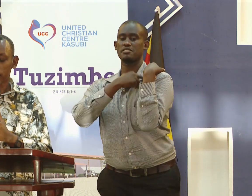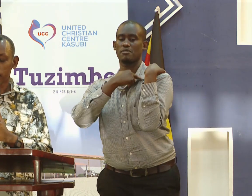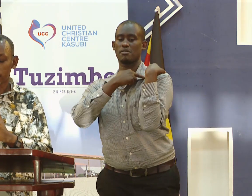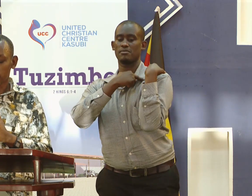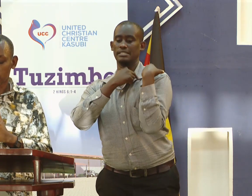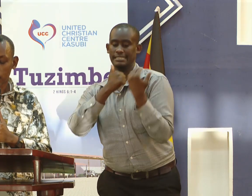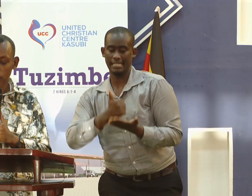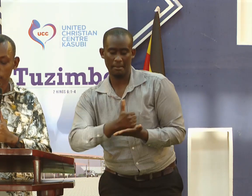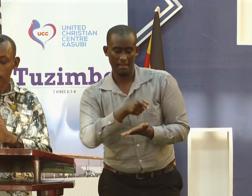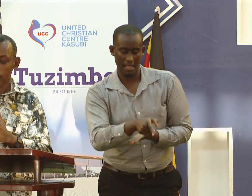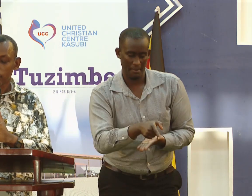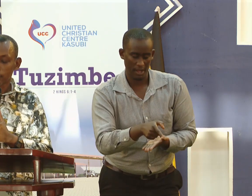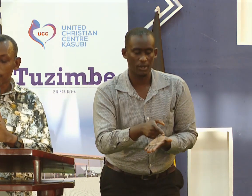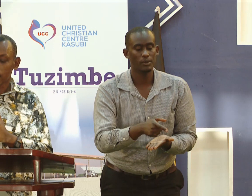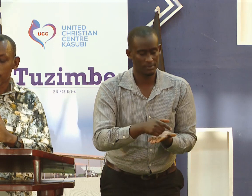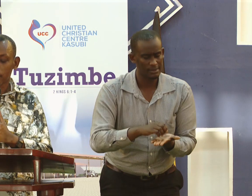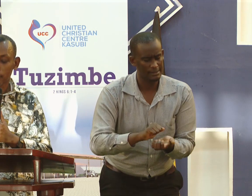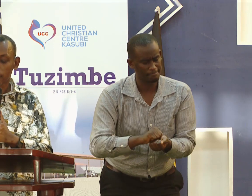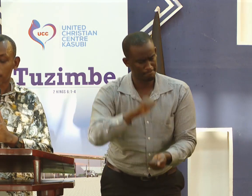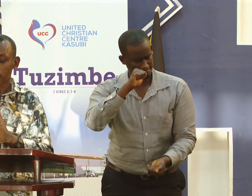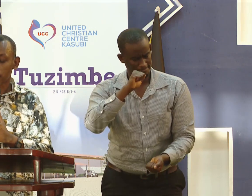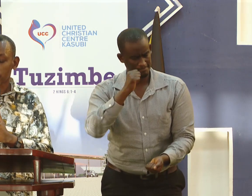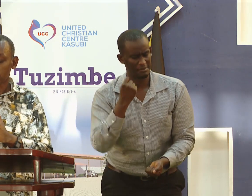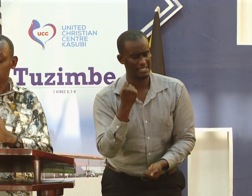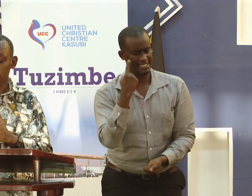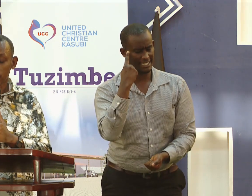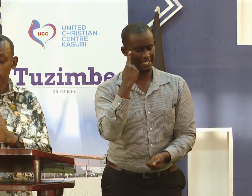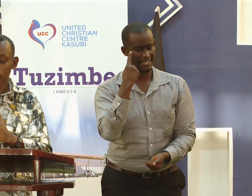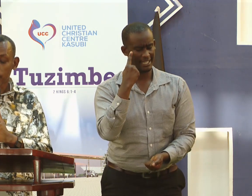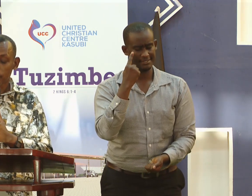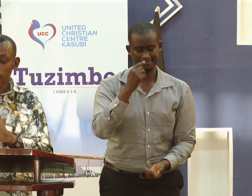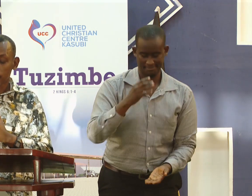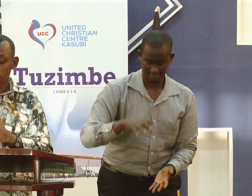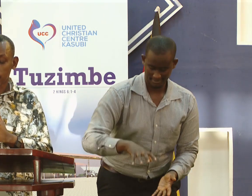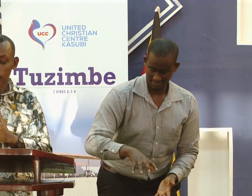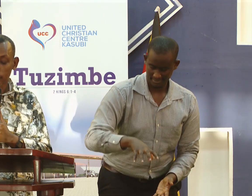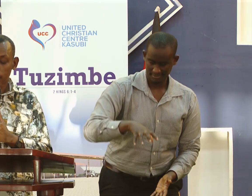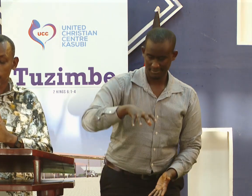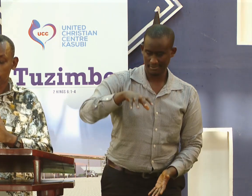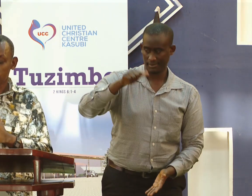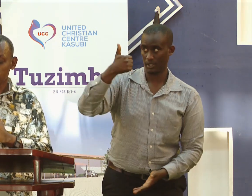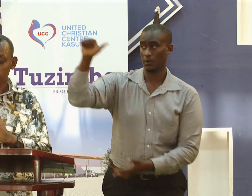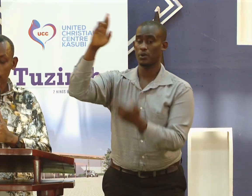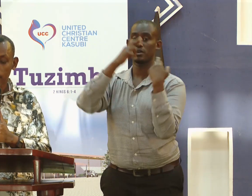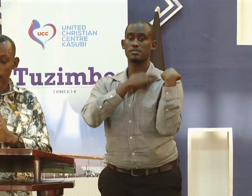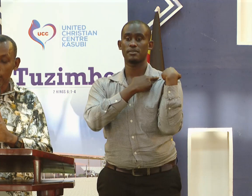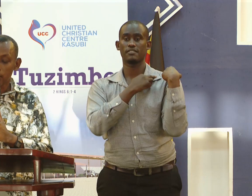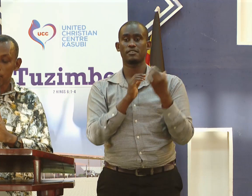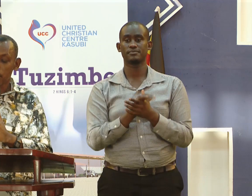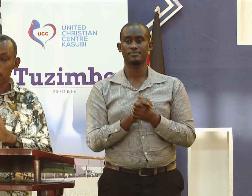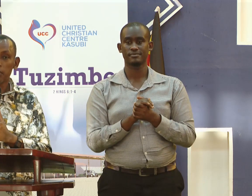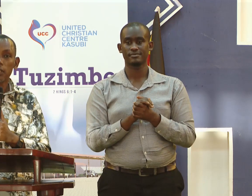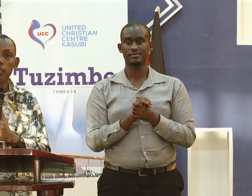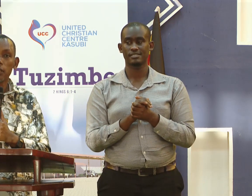For such people, it is only God who never fails, who can help them to get out of the state of being stunted.